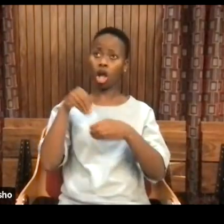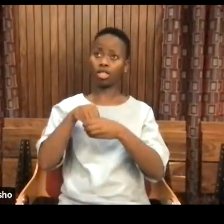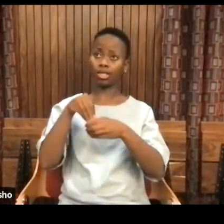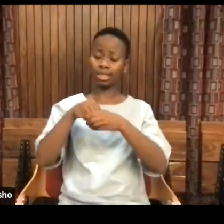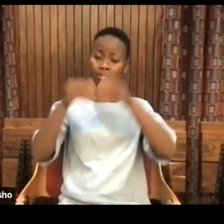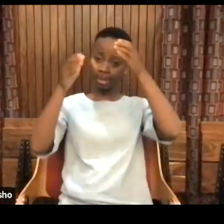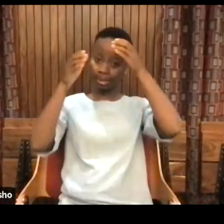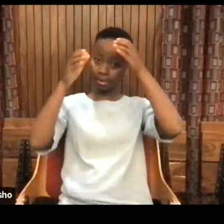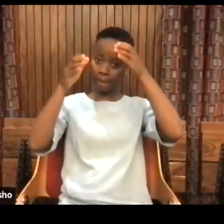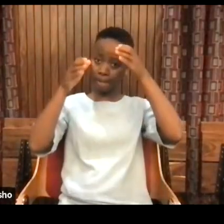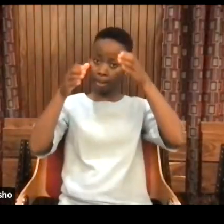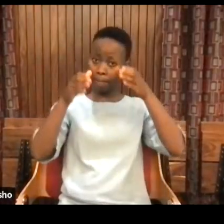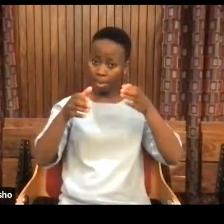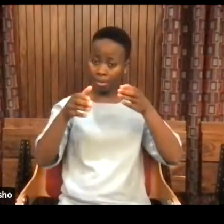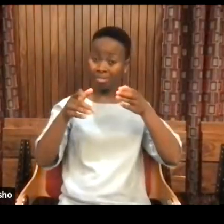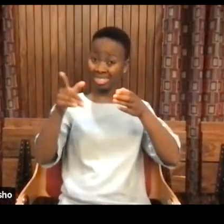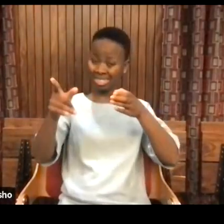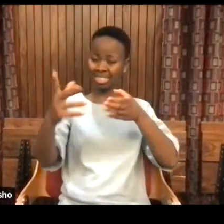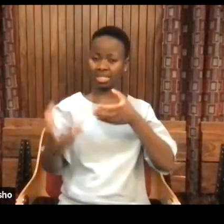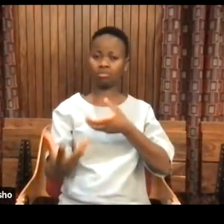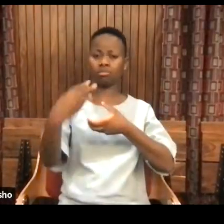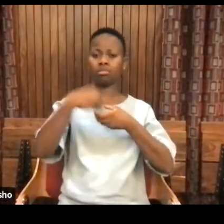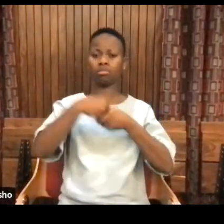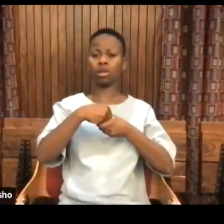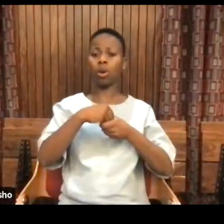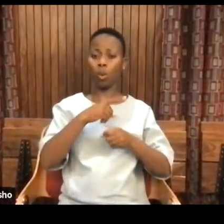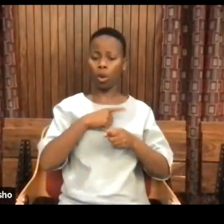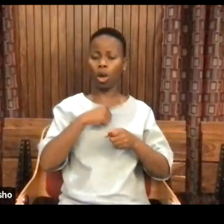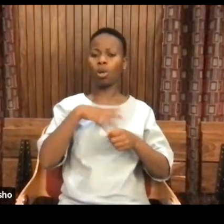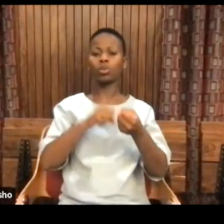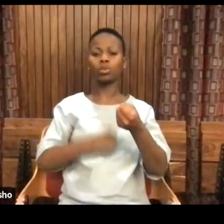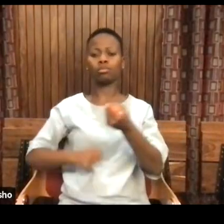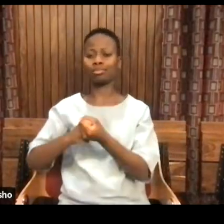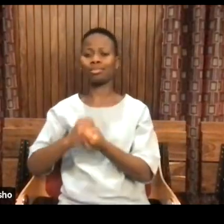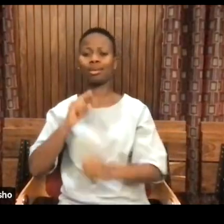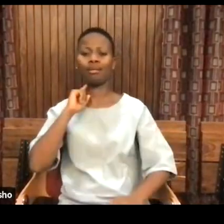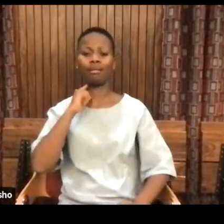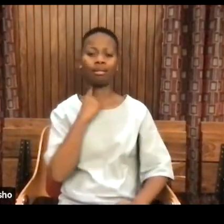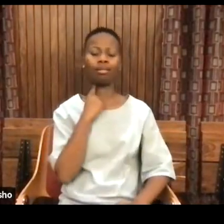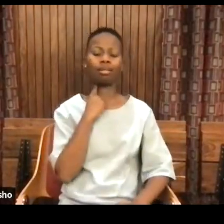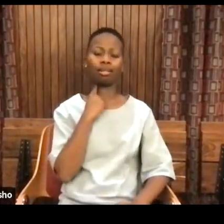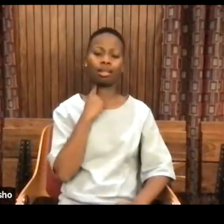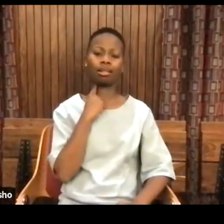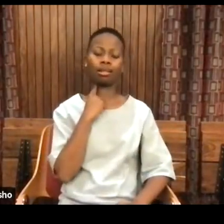that support the lies. And so I'm going to talk about